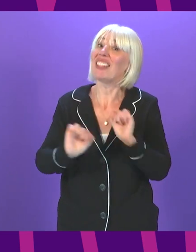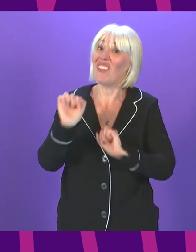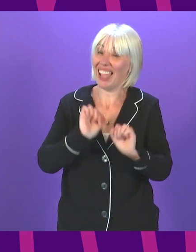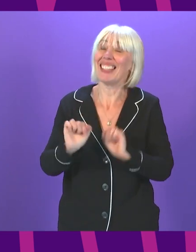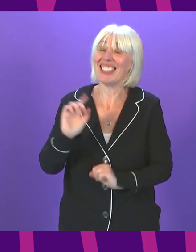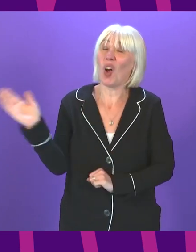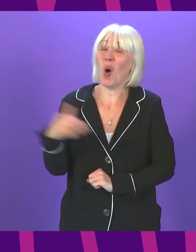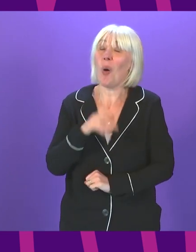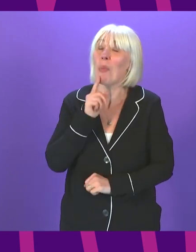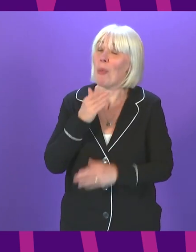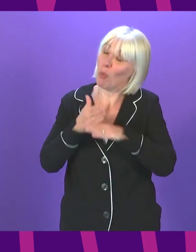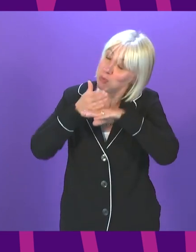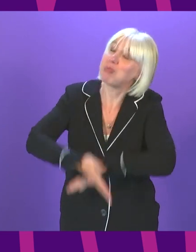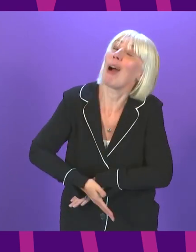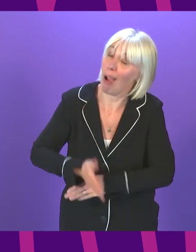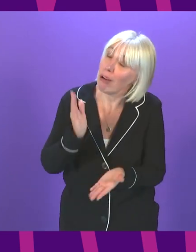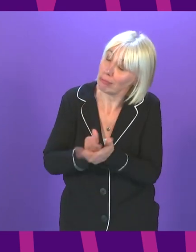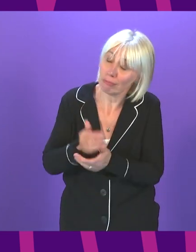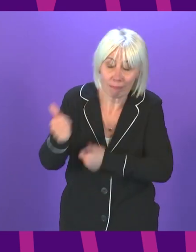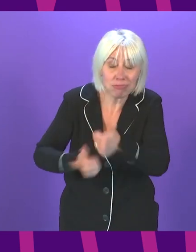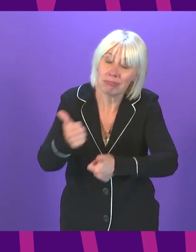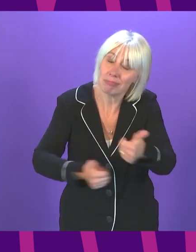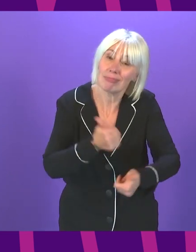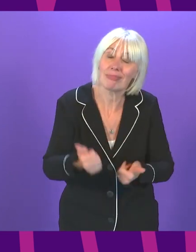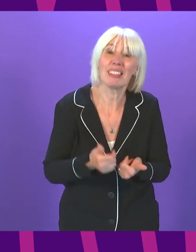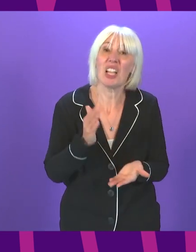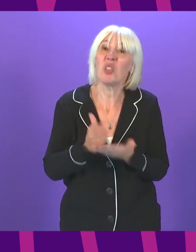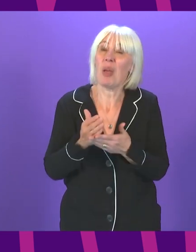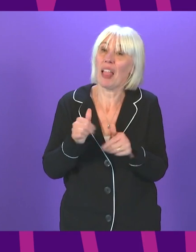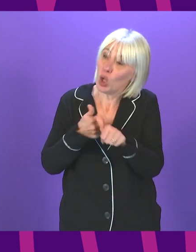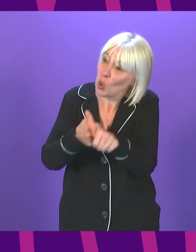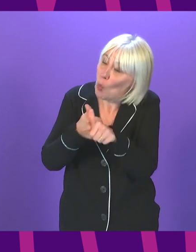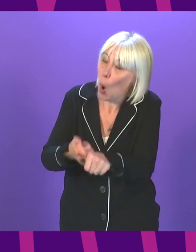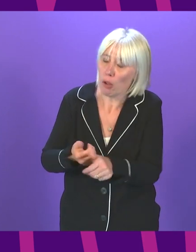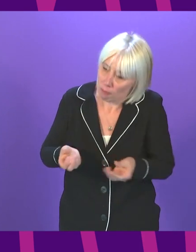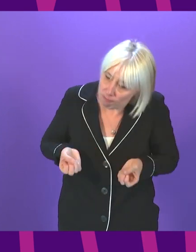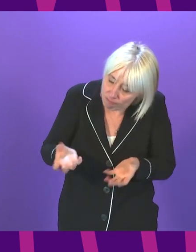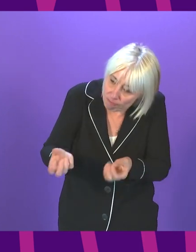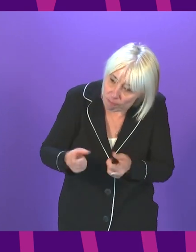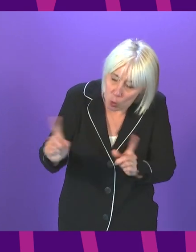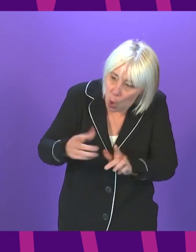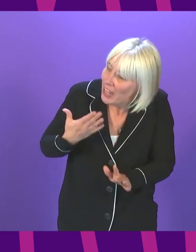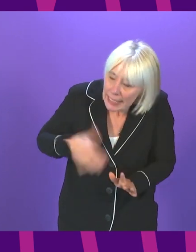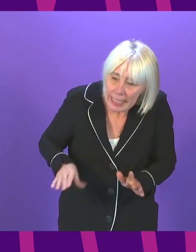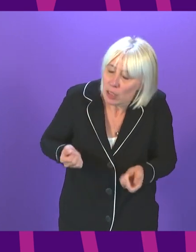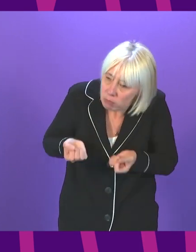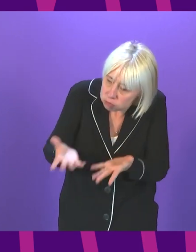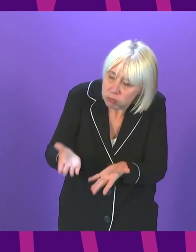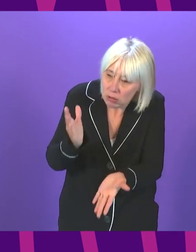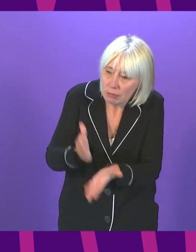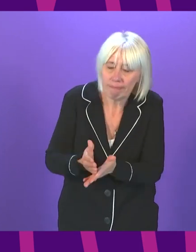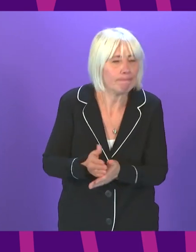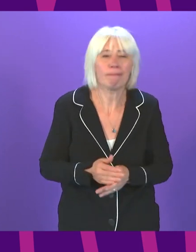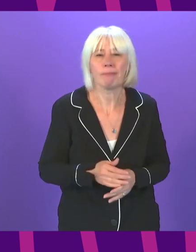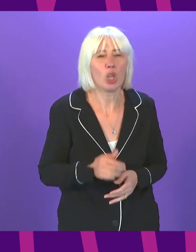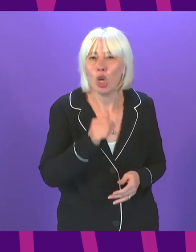working in Test and Protect because they are doing a great job, and we will continue to support them with the resourcing and the capacity they need. It is not true